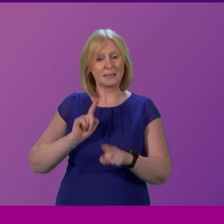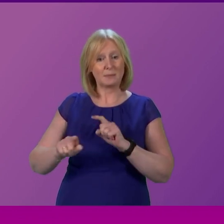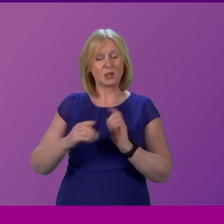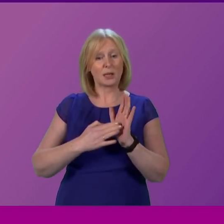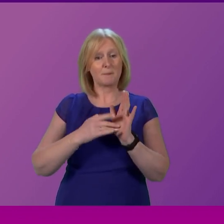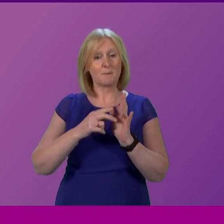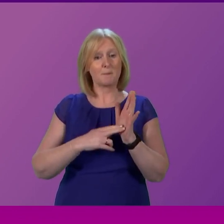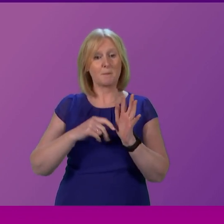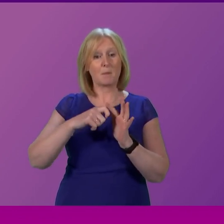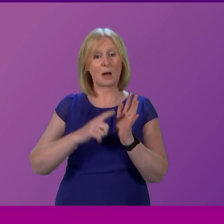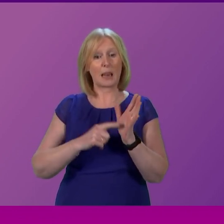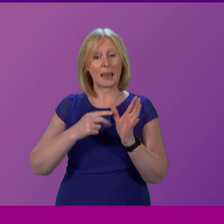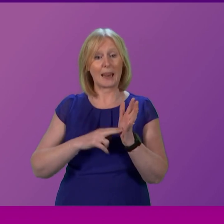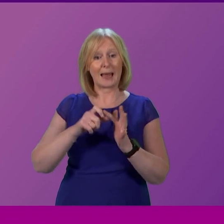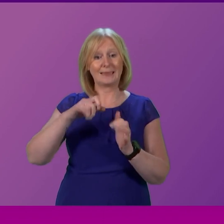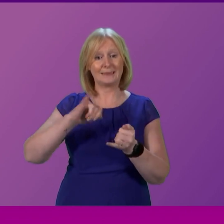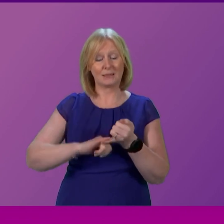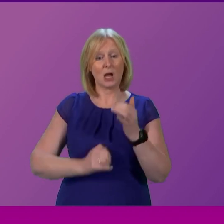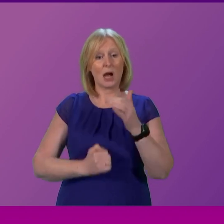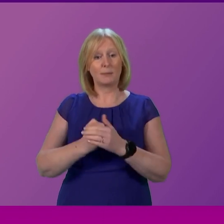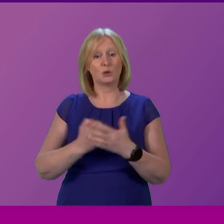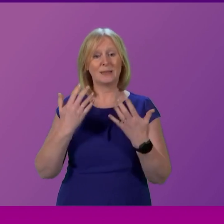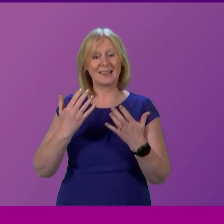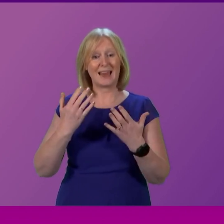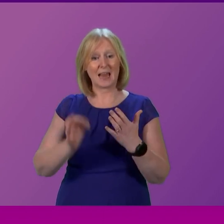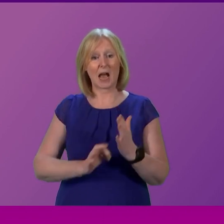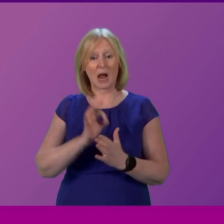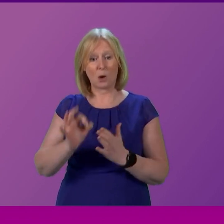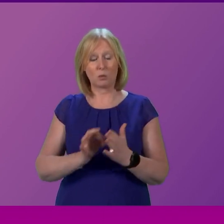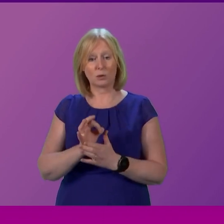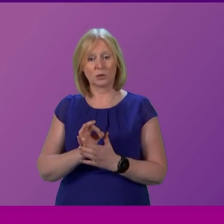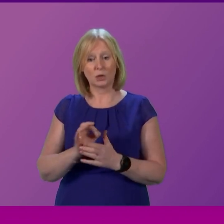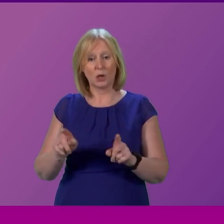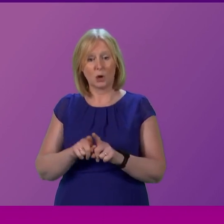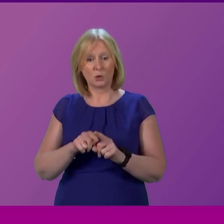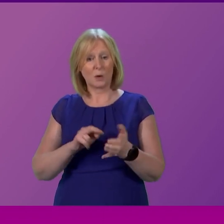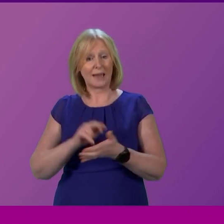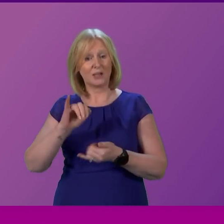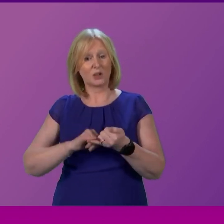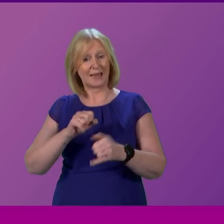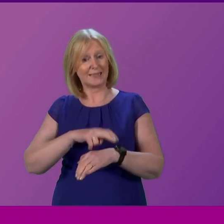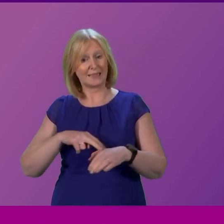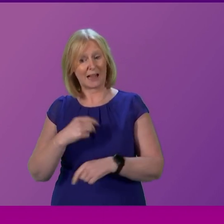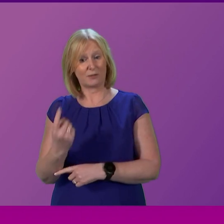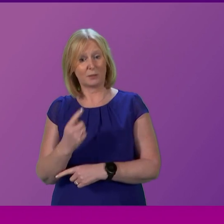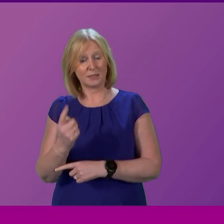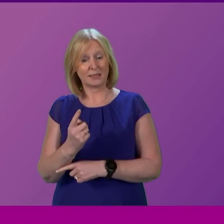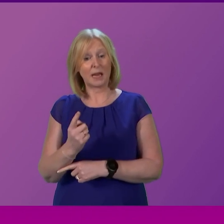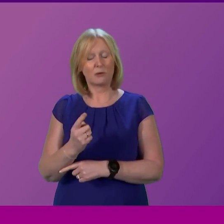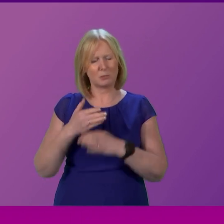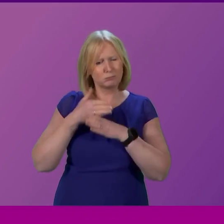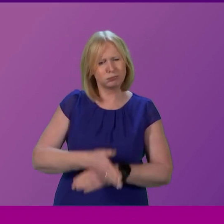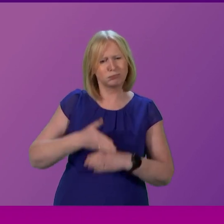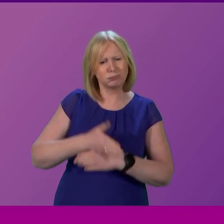of up to 10 hours I've also had many contacts from local NHS staff who I know have been working round the clock and I also want to offer my heartfelt thanks to them